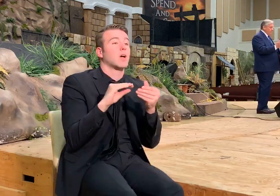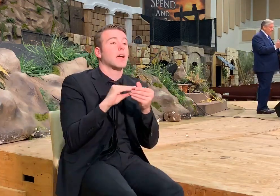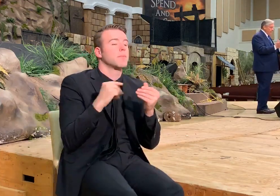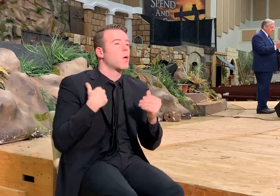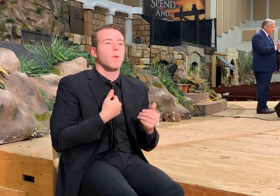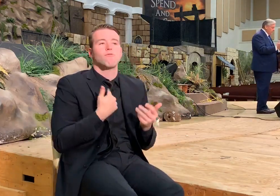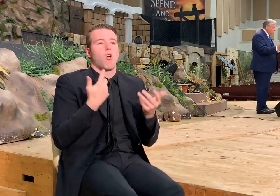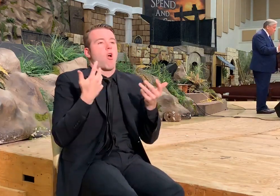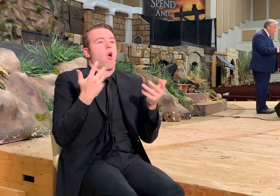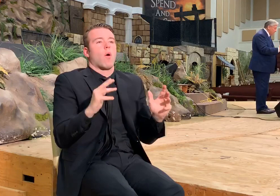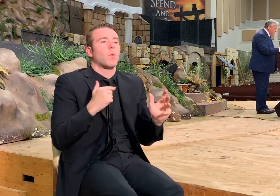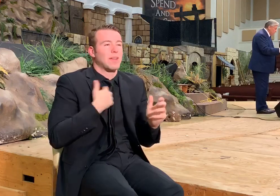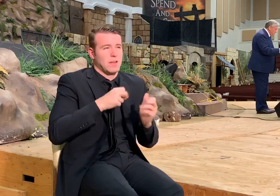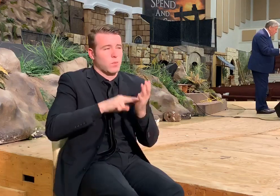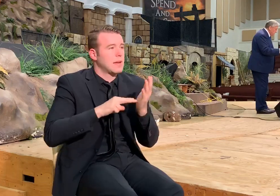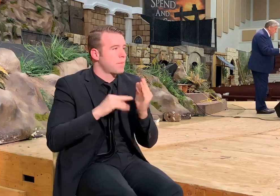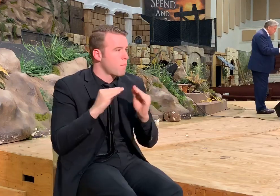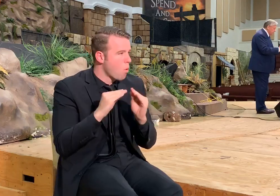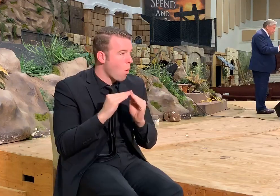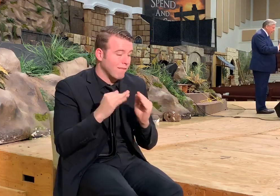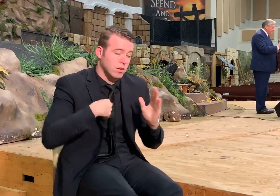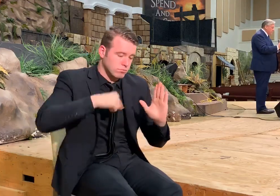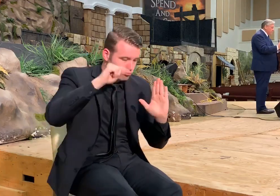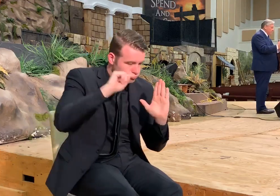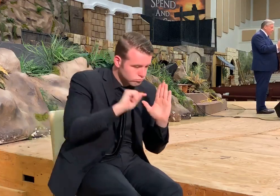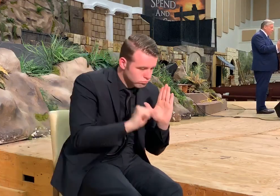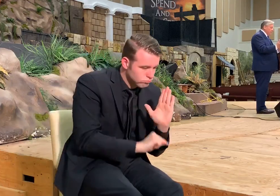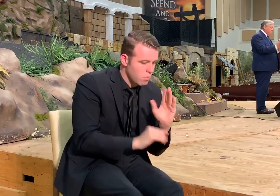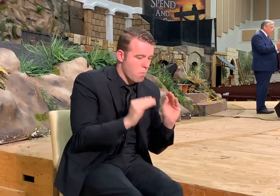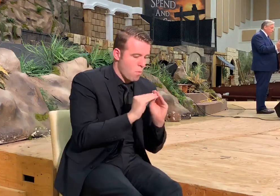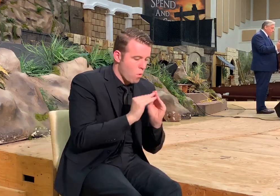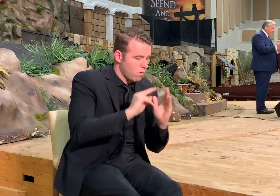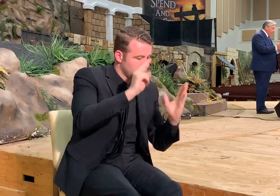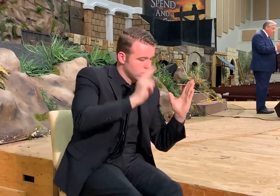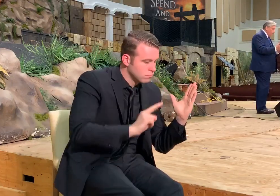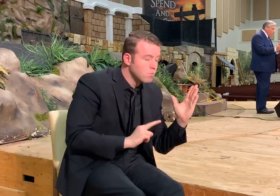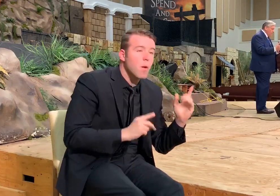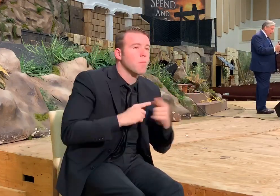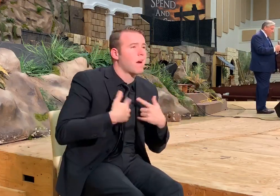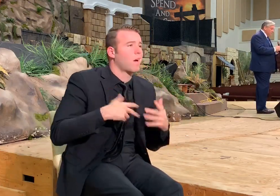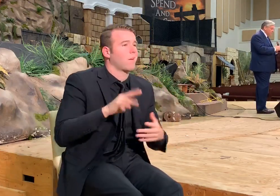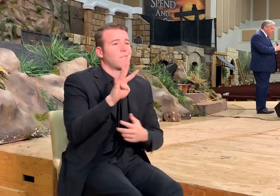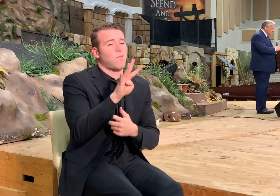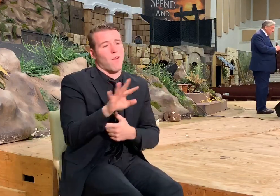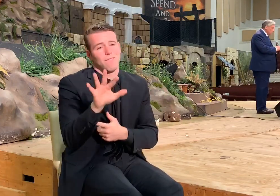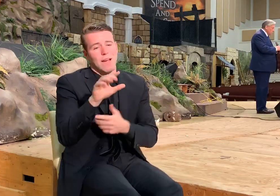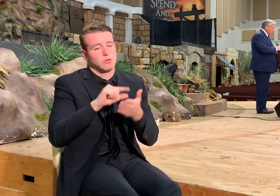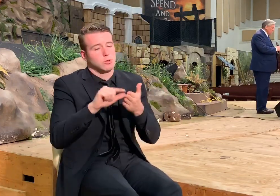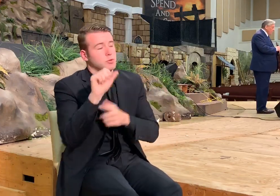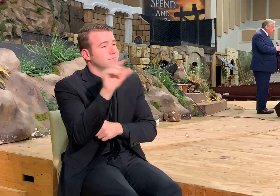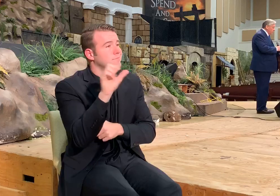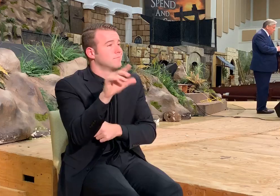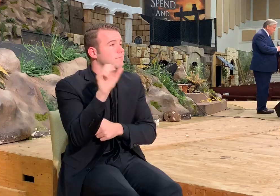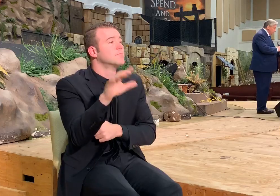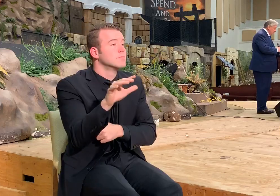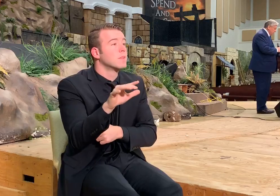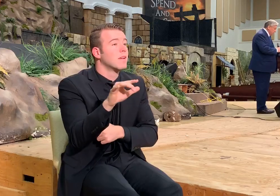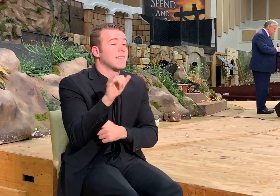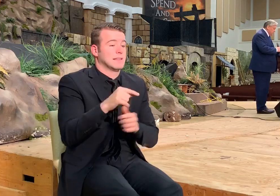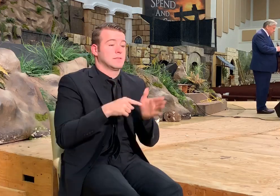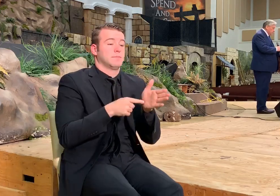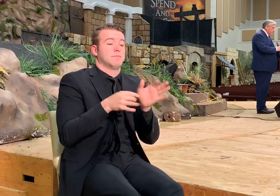we've already read and we could read more. We want to take the time to do it, but I've already read four or five scriptures to you, which